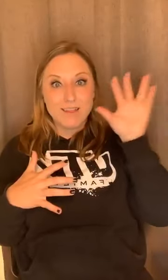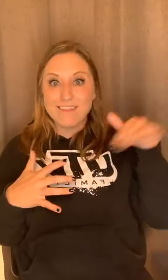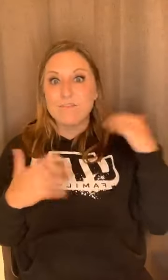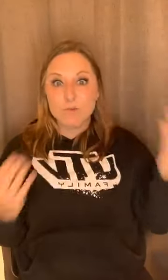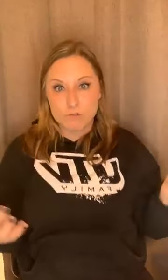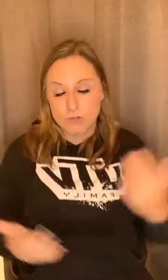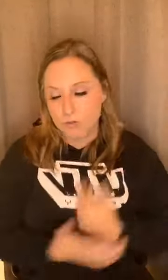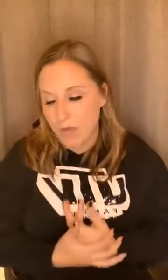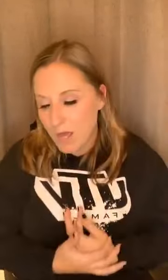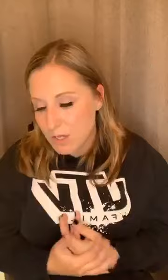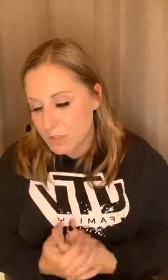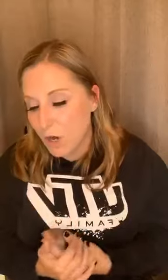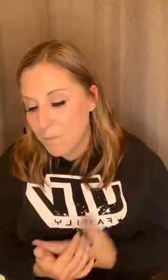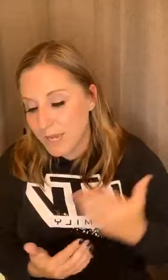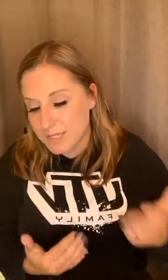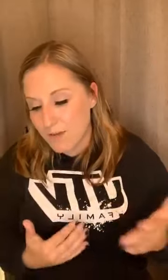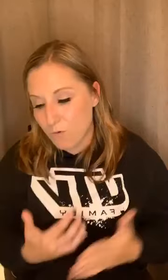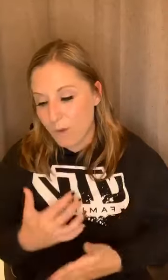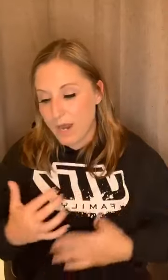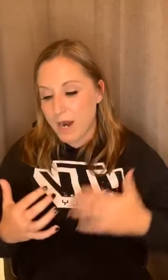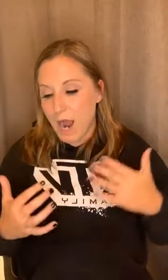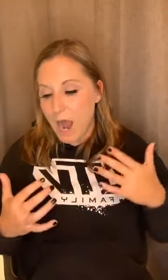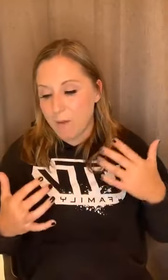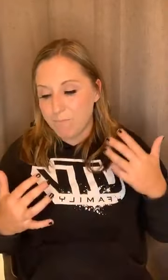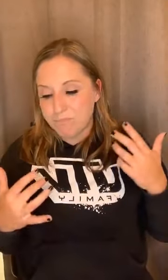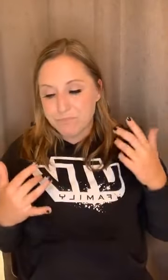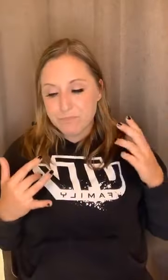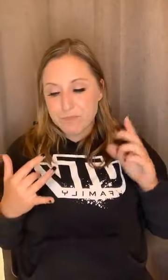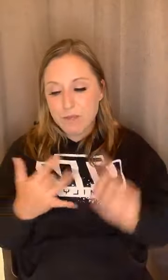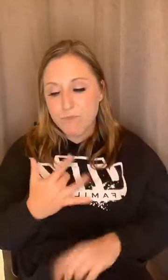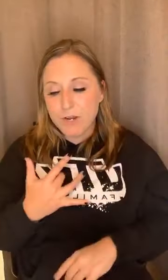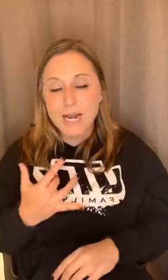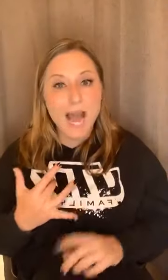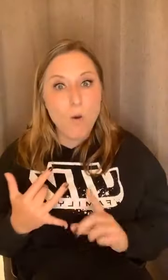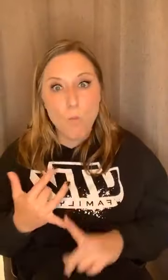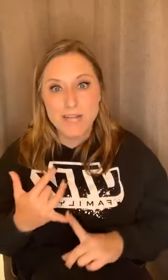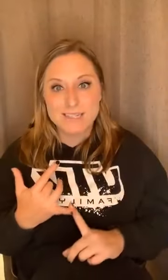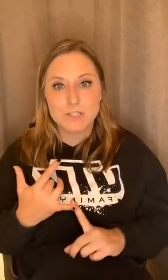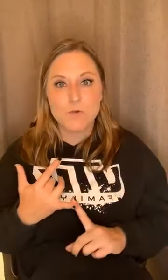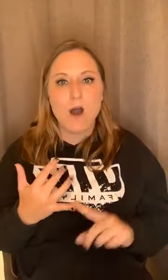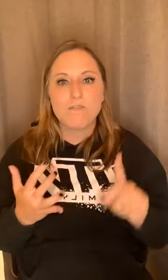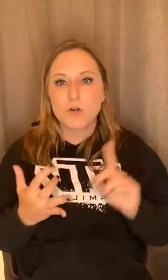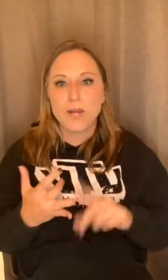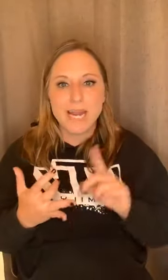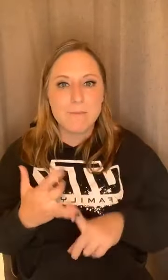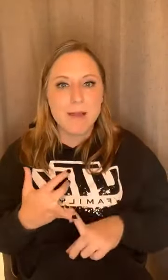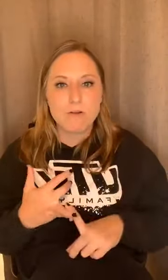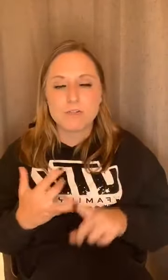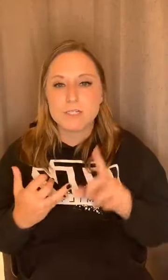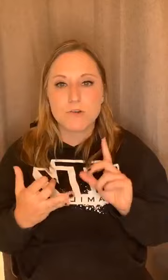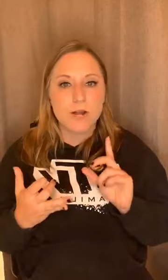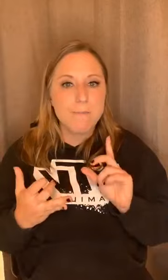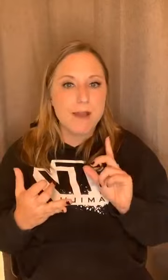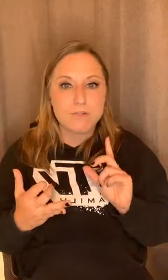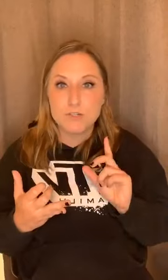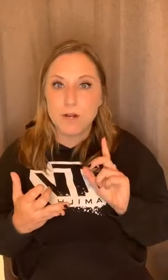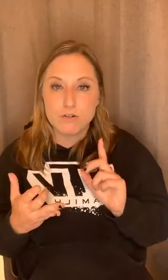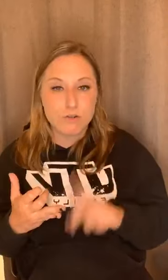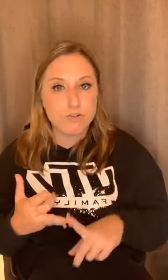live your truth. So being self-aware, um, figuring out what sets you off, creating boundaries, create boundaries around your social